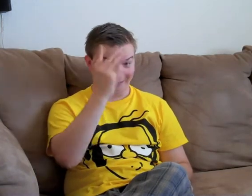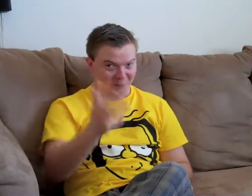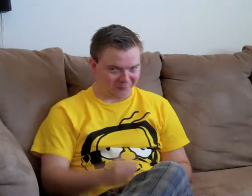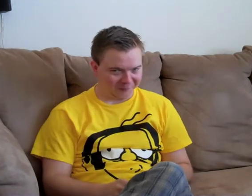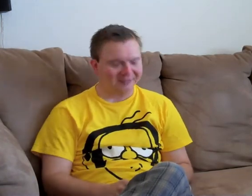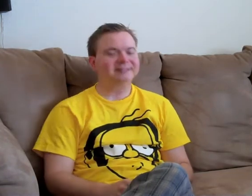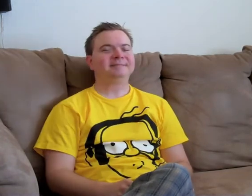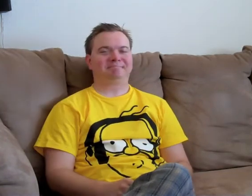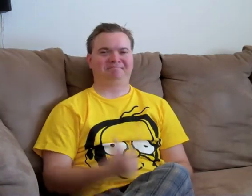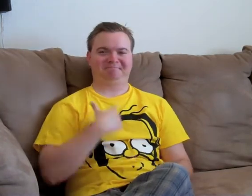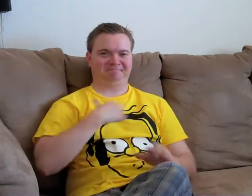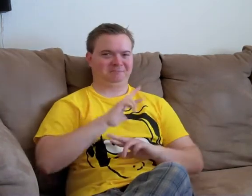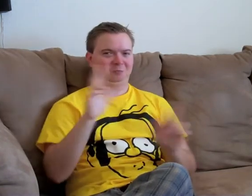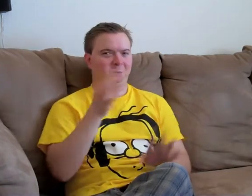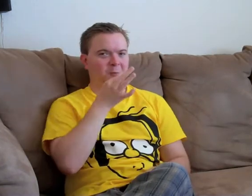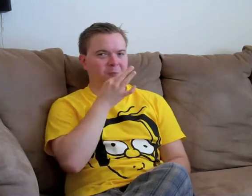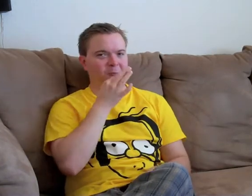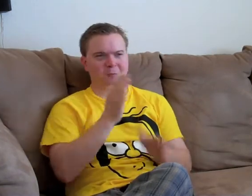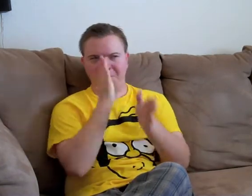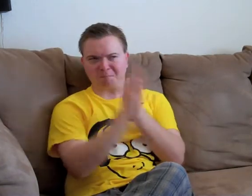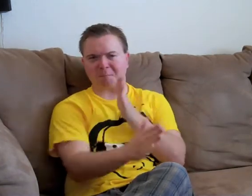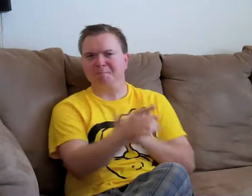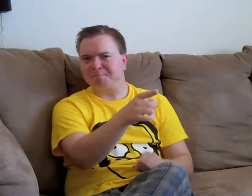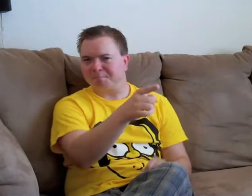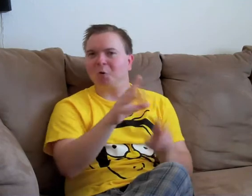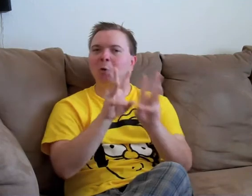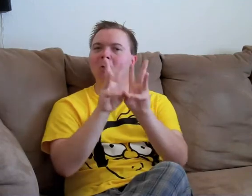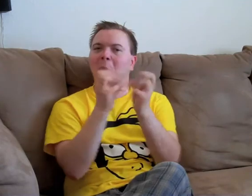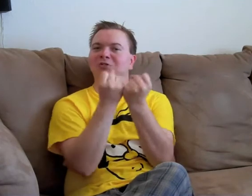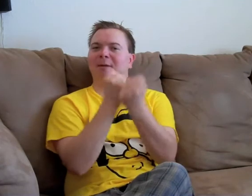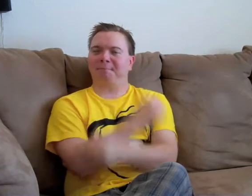Well, I'll tell ya. I am about to head to a workshop.